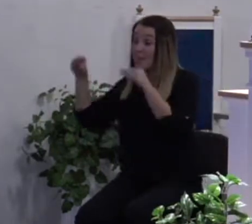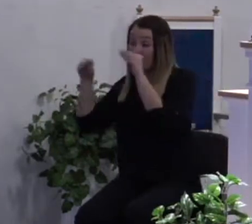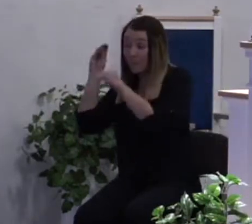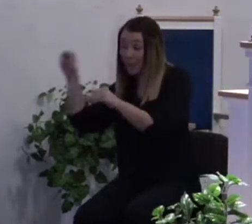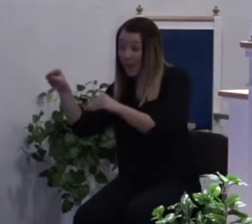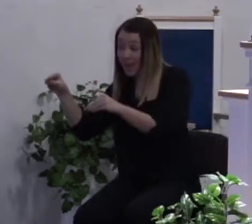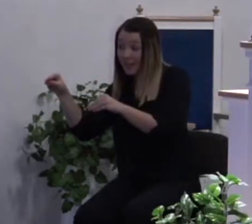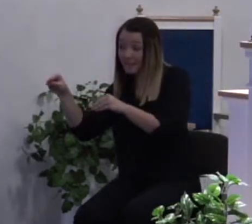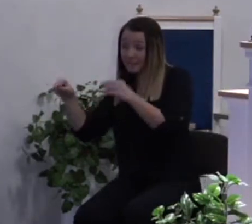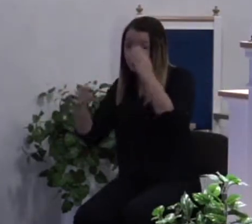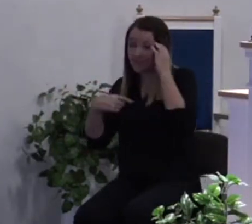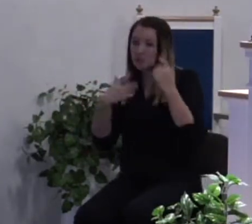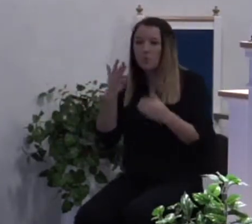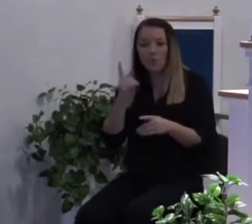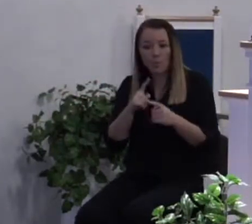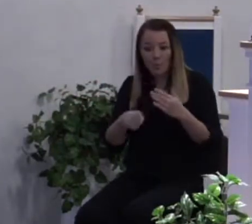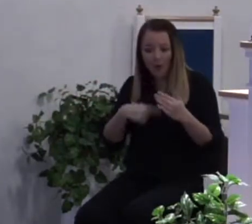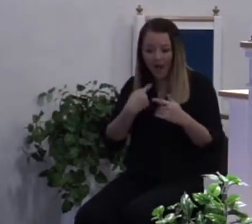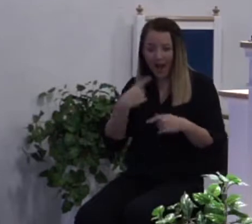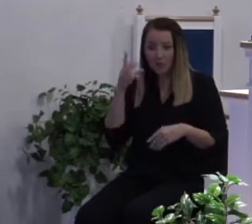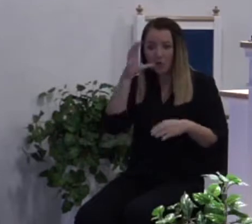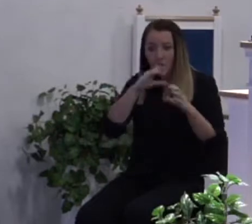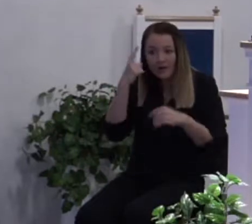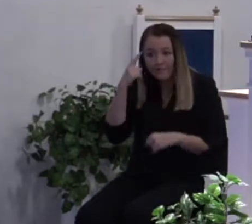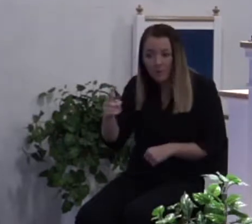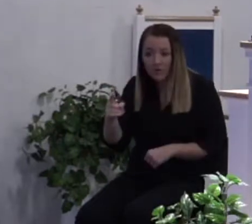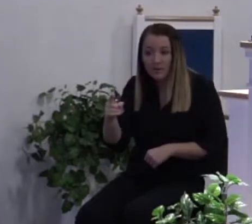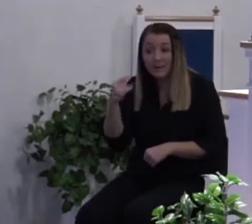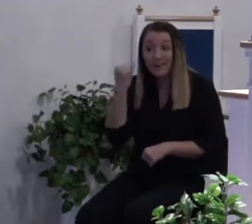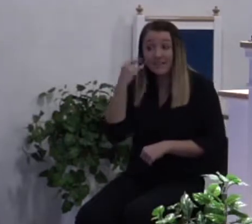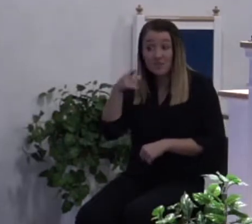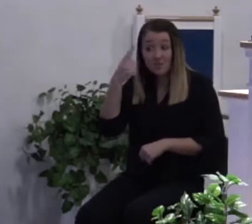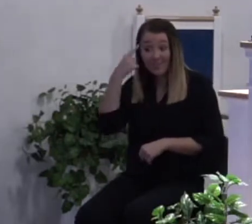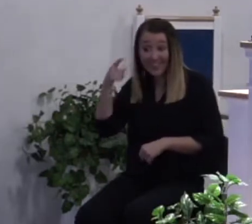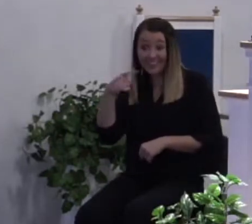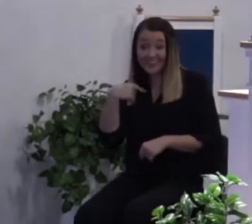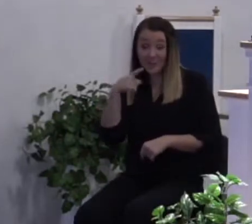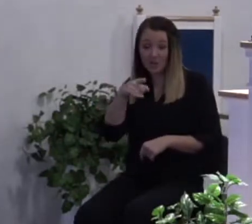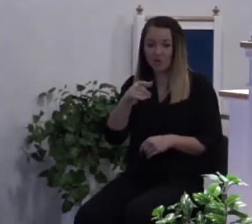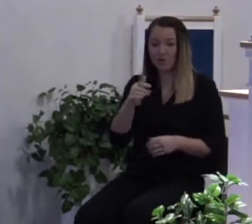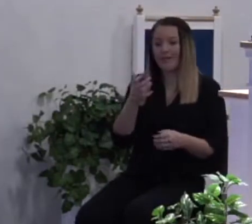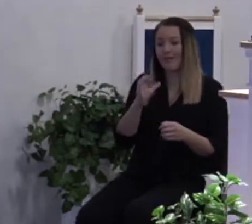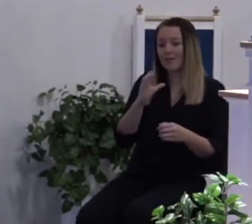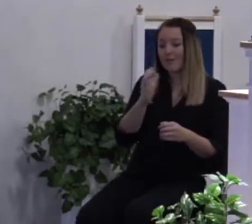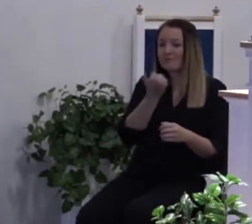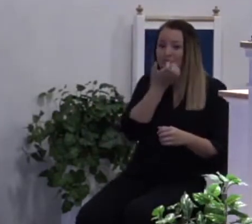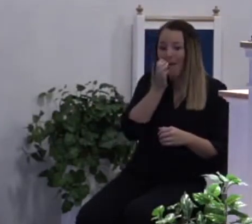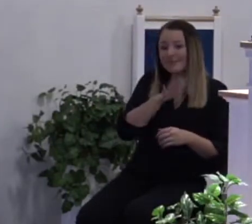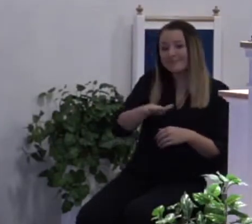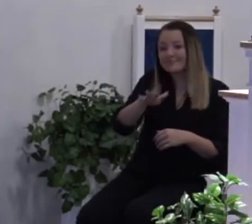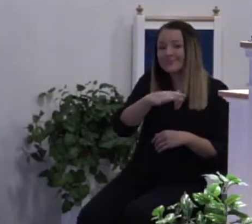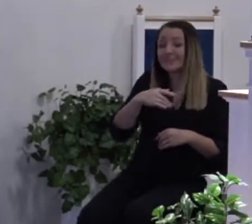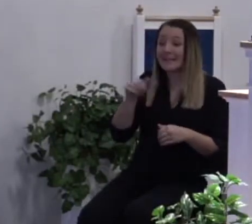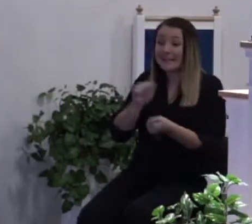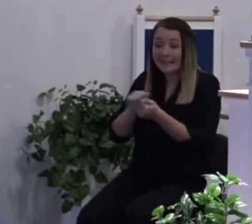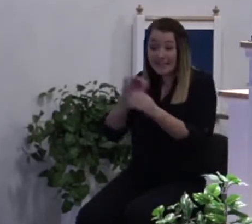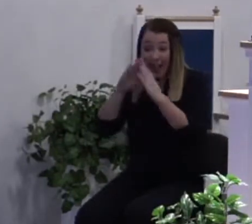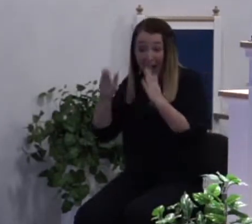That's what I was looking for. So if you think that the fact that you cut the grass, cleaned the house, and dusted is getting you out of